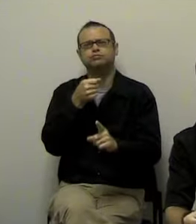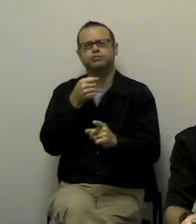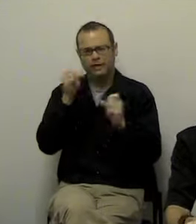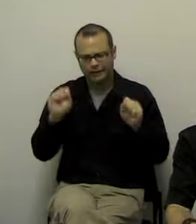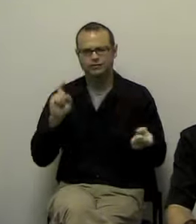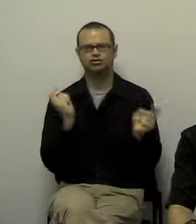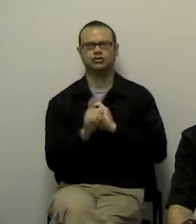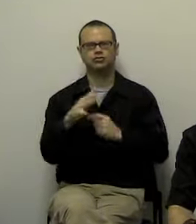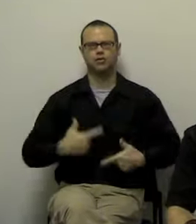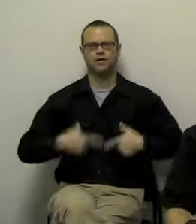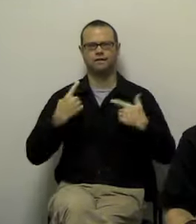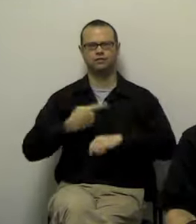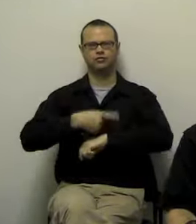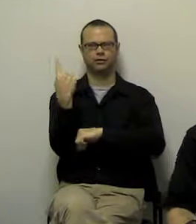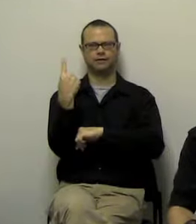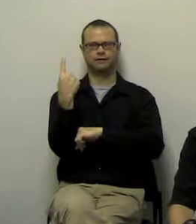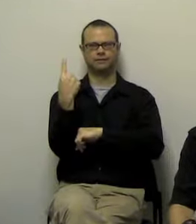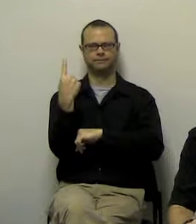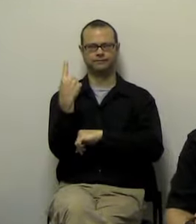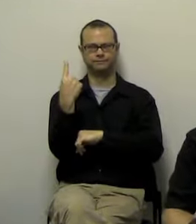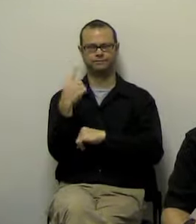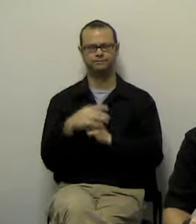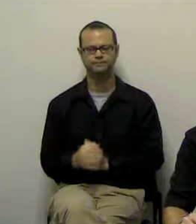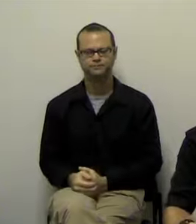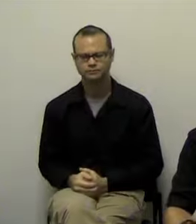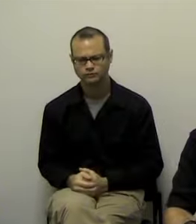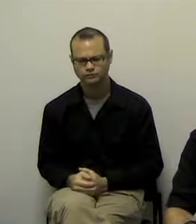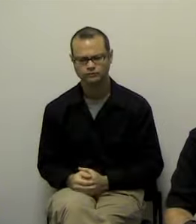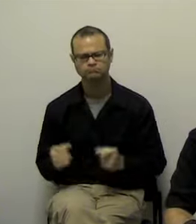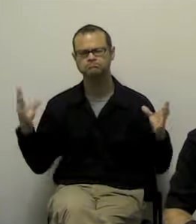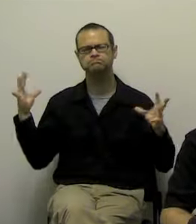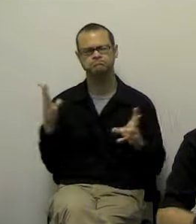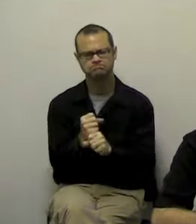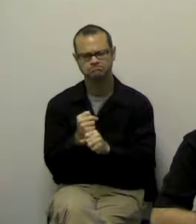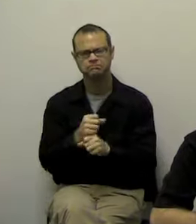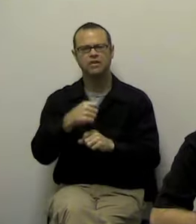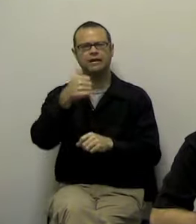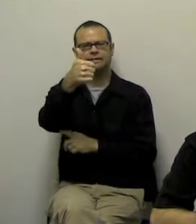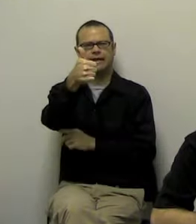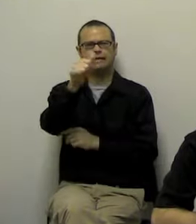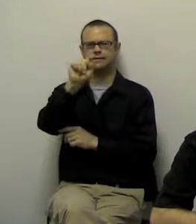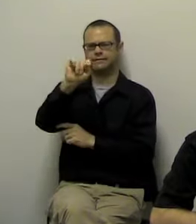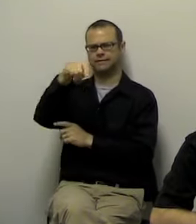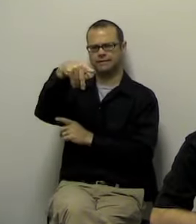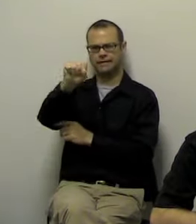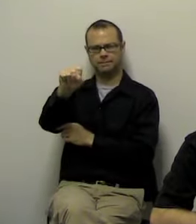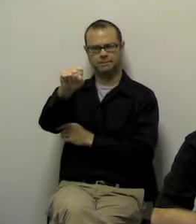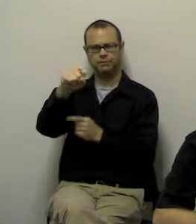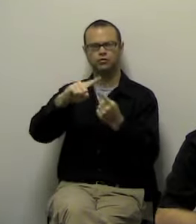And to wrap this up, I came up with ten tips to overcome any negative thoughts you might have. The first one